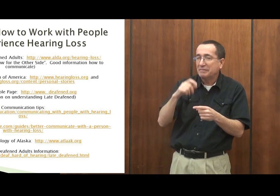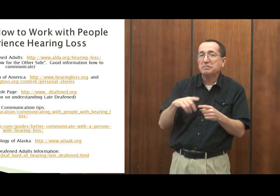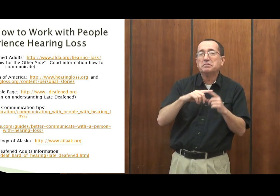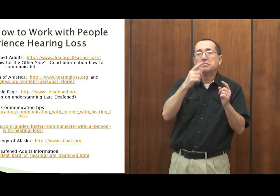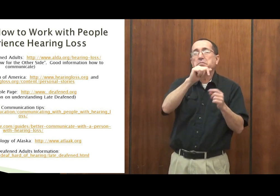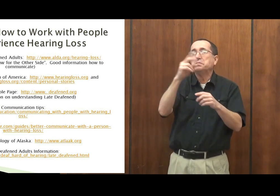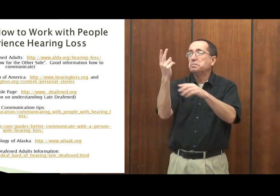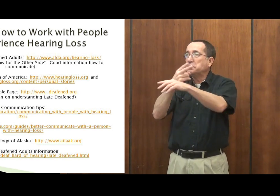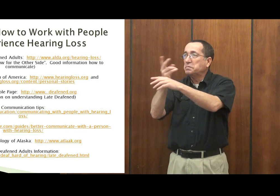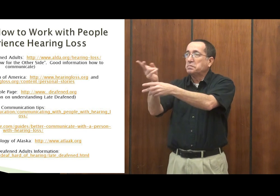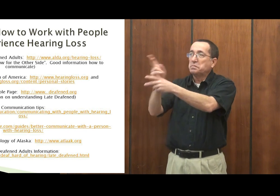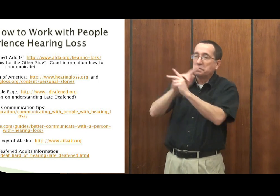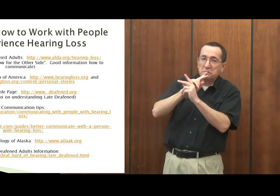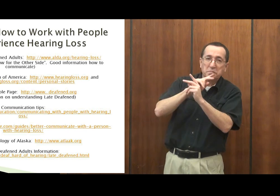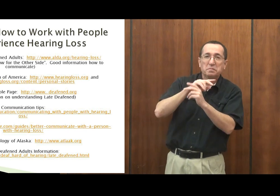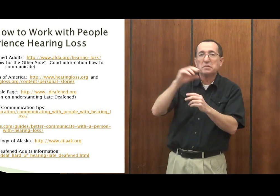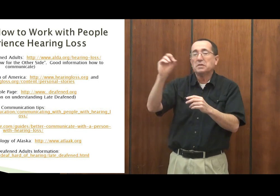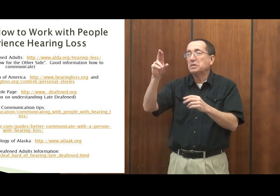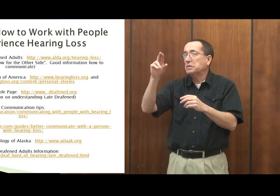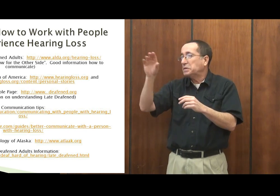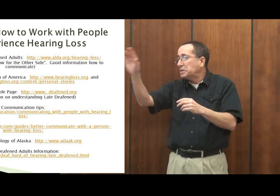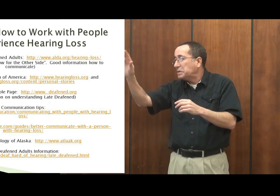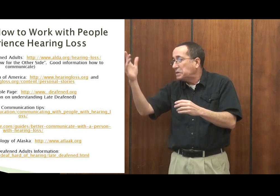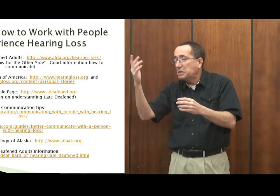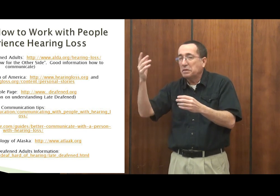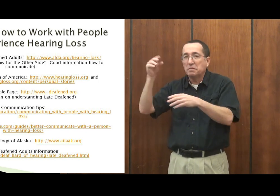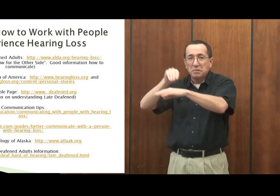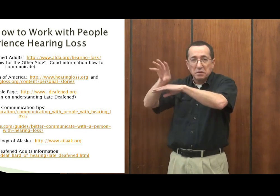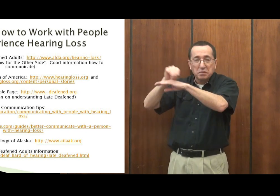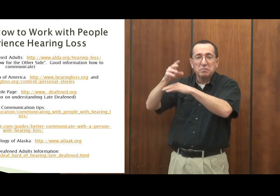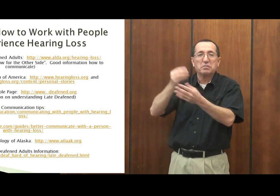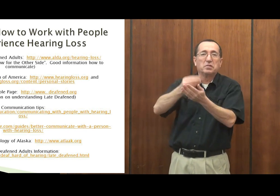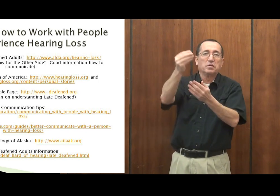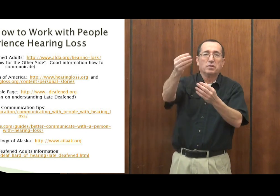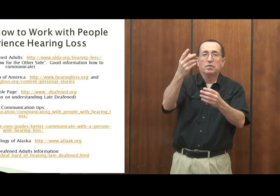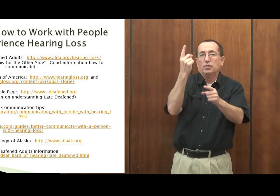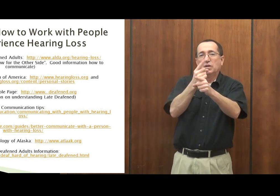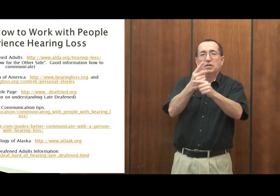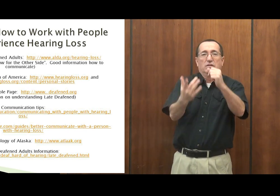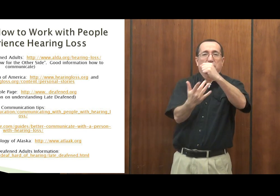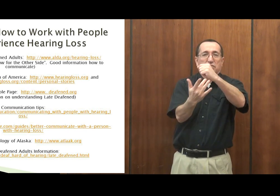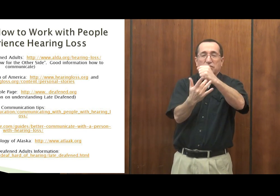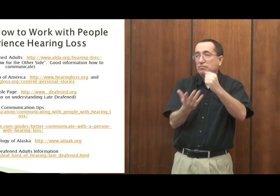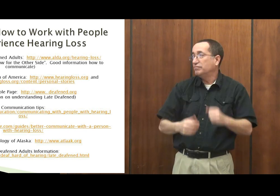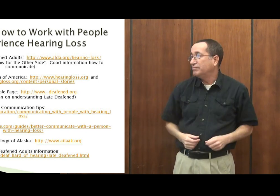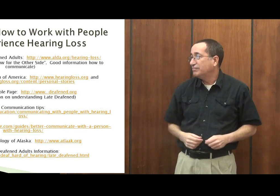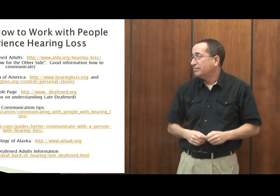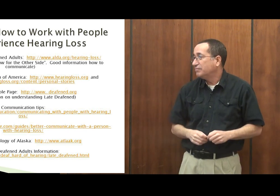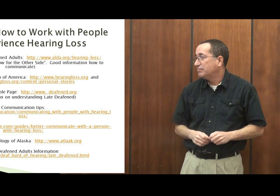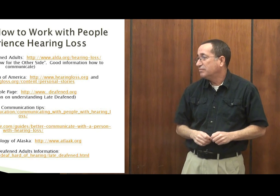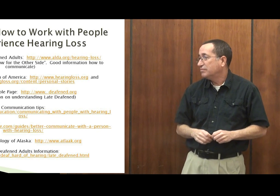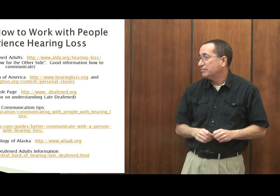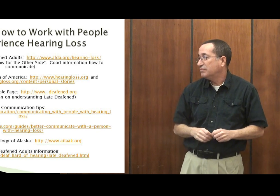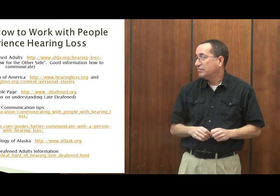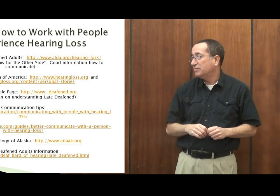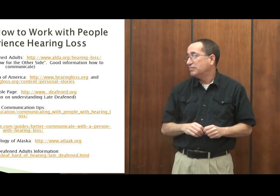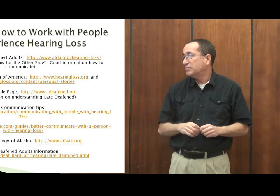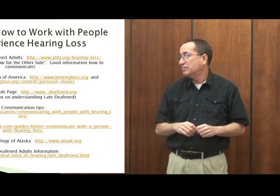or printing to make fonts bigger. There's lots of stuff out there for people in the state of Alaska.